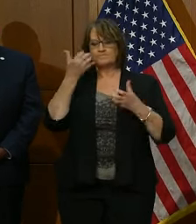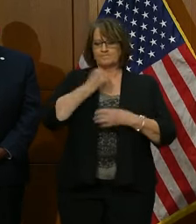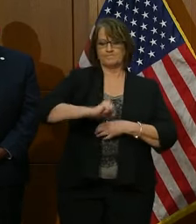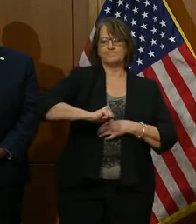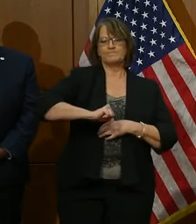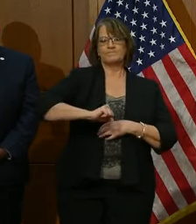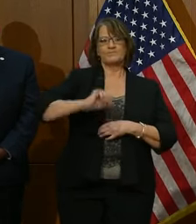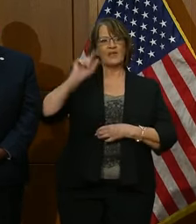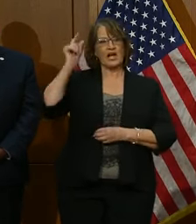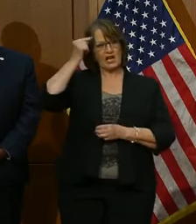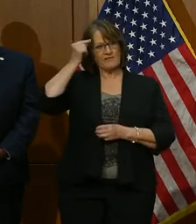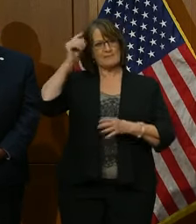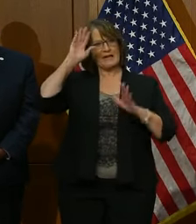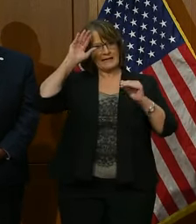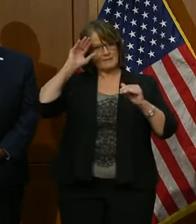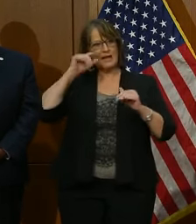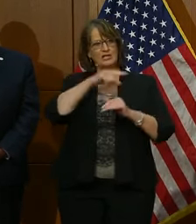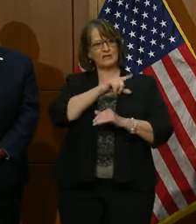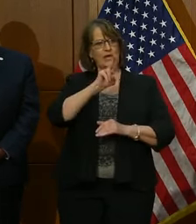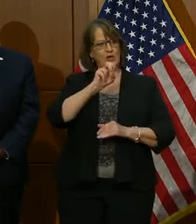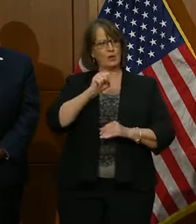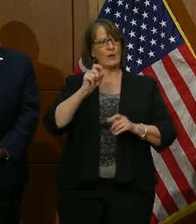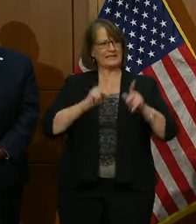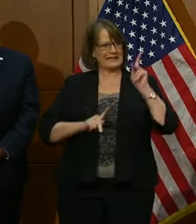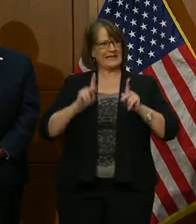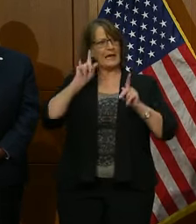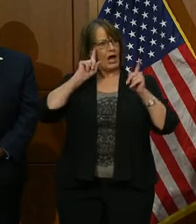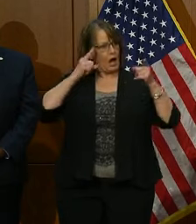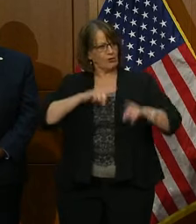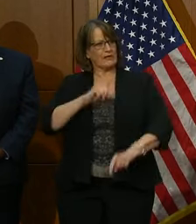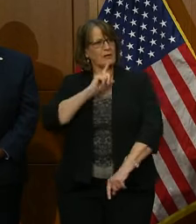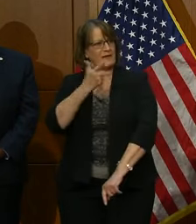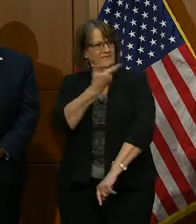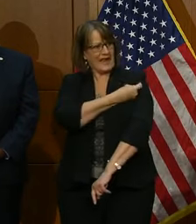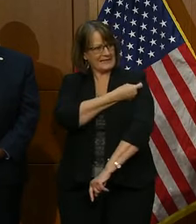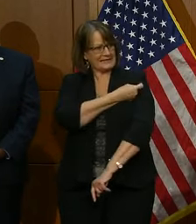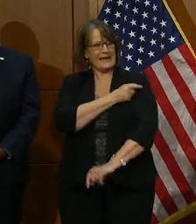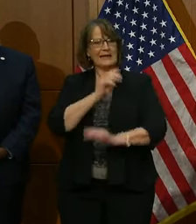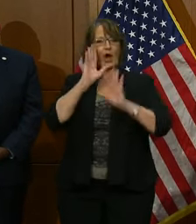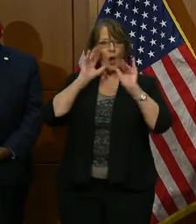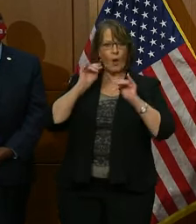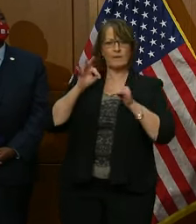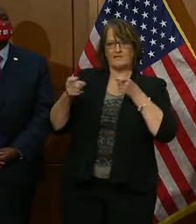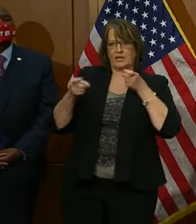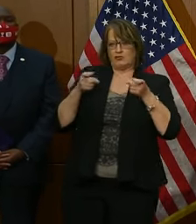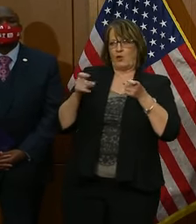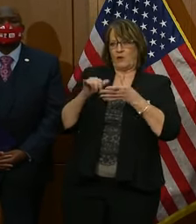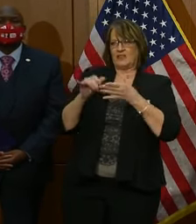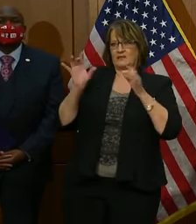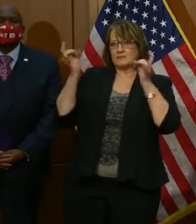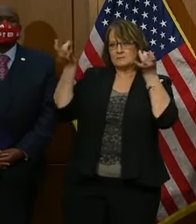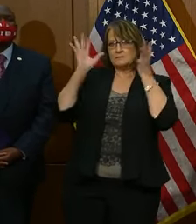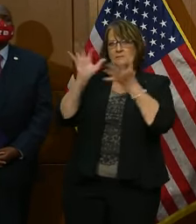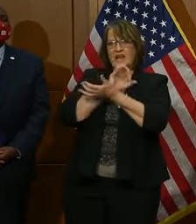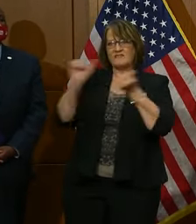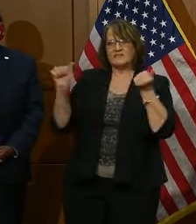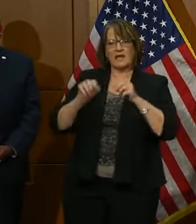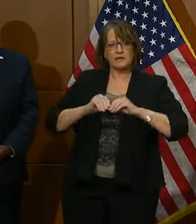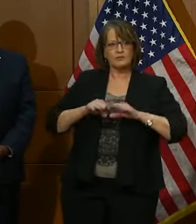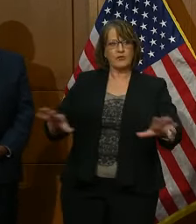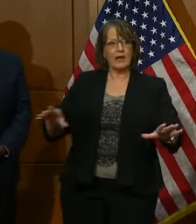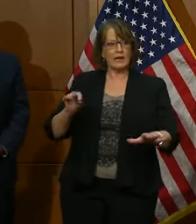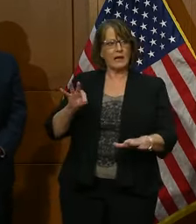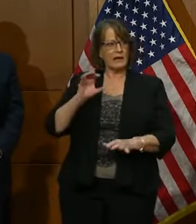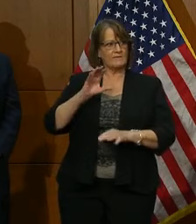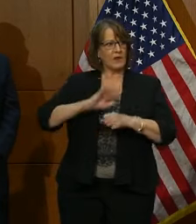government's expectation that U.S. citizens agreed to be vaccinated in hopes of controlling this devastating spread of COVID-